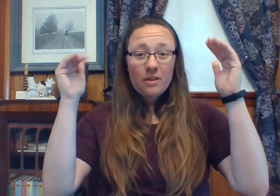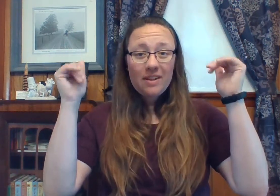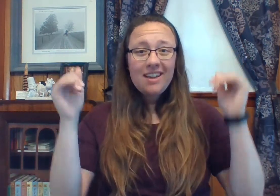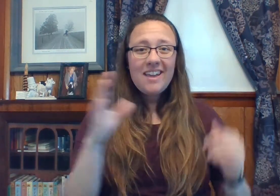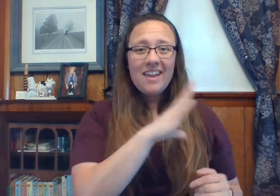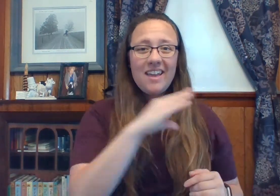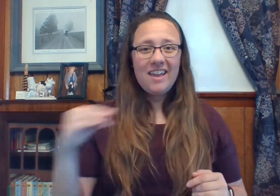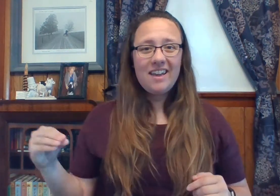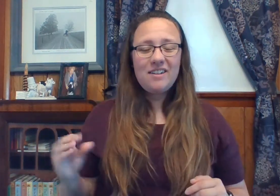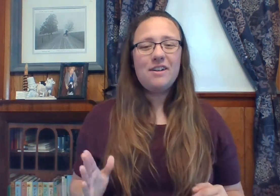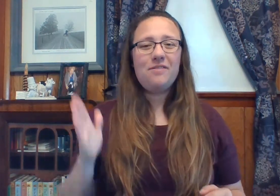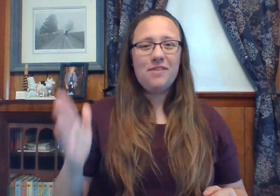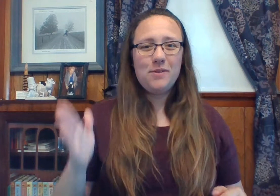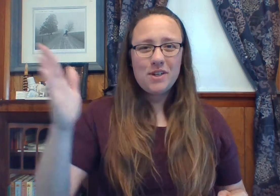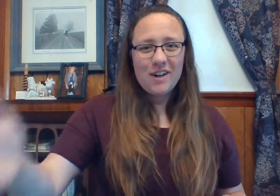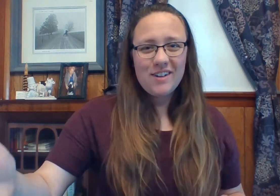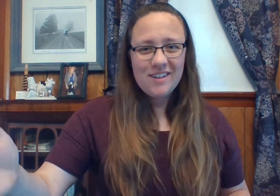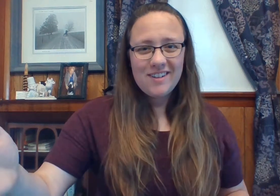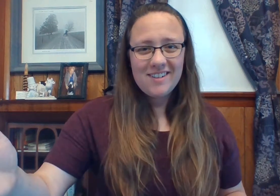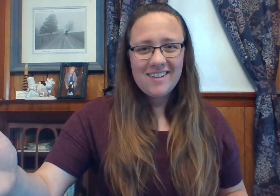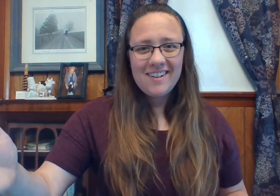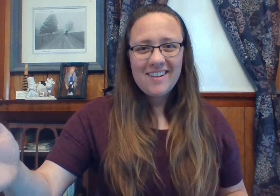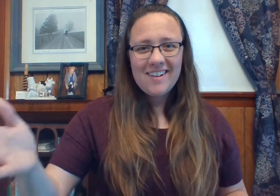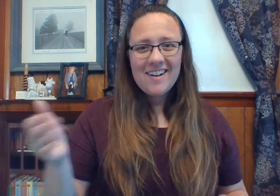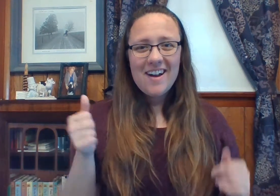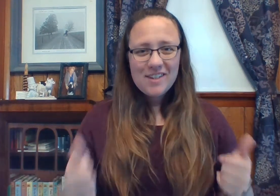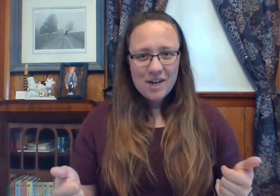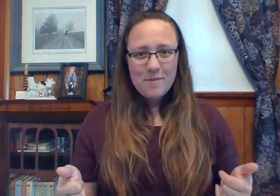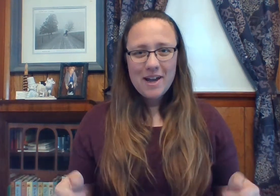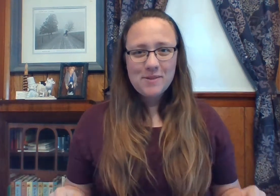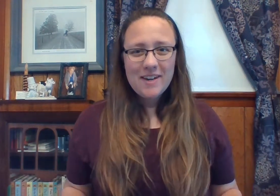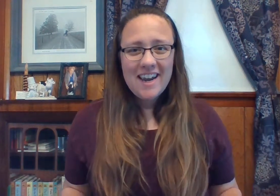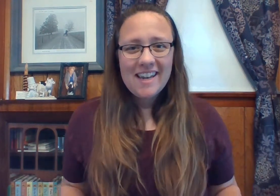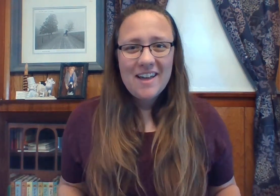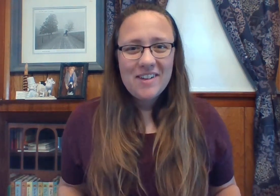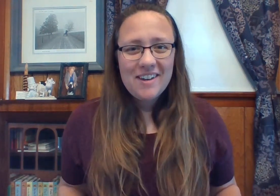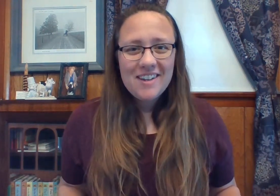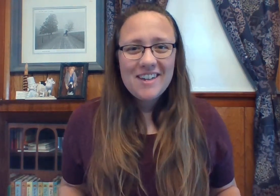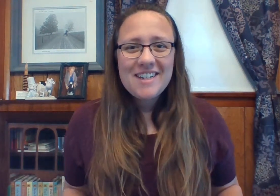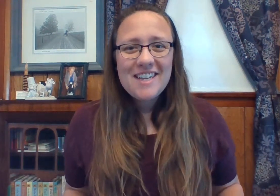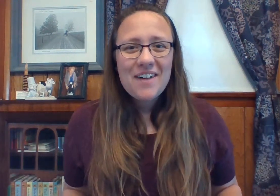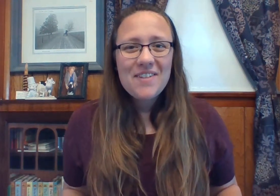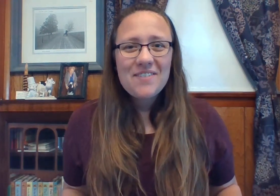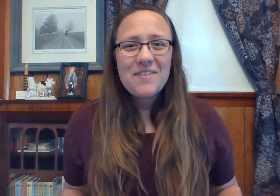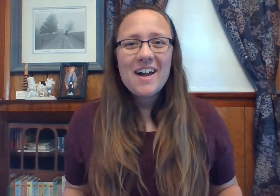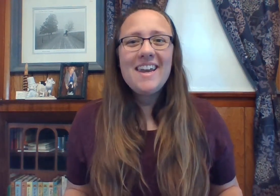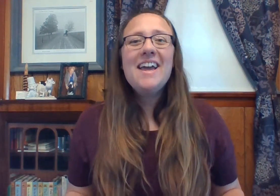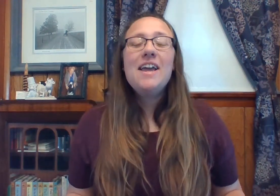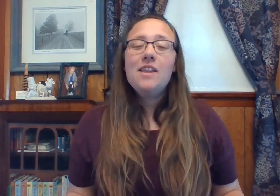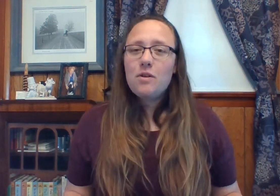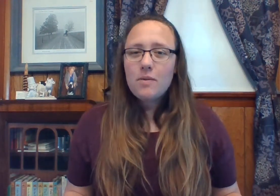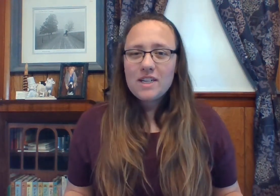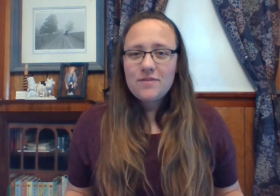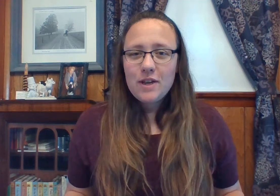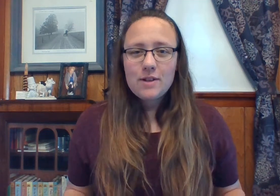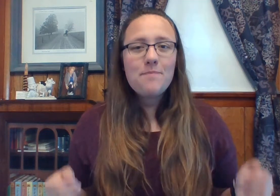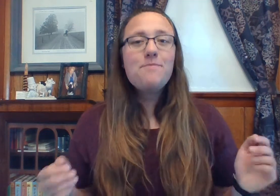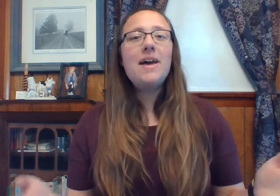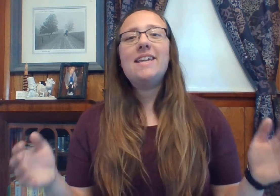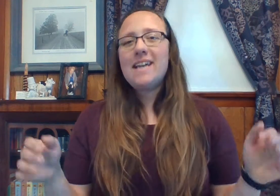and a future. Jeremiah 29 11. Good job, everyone. You can watch this video as many